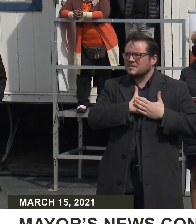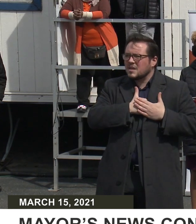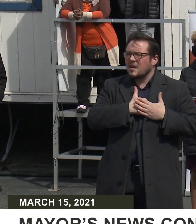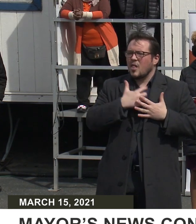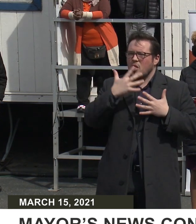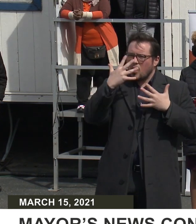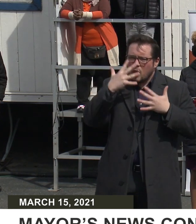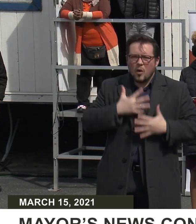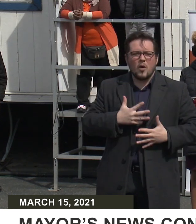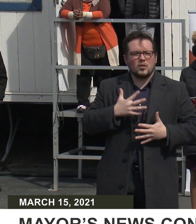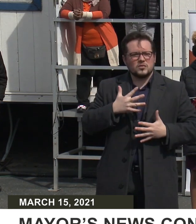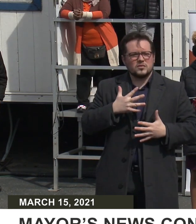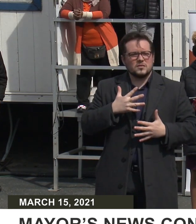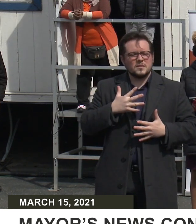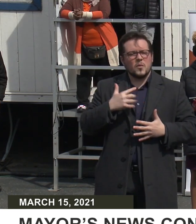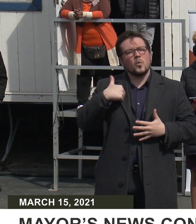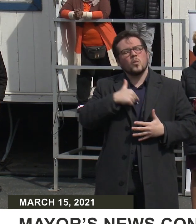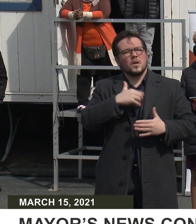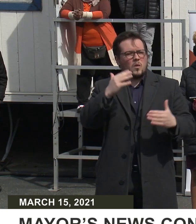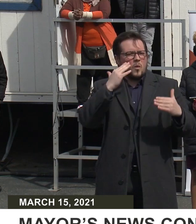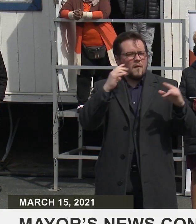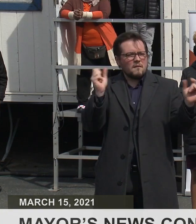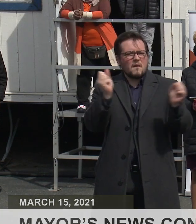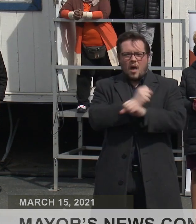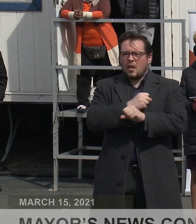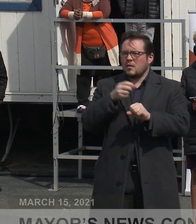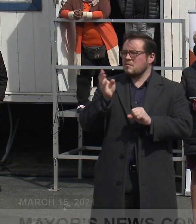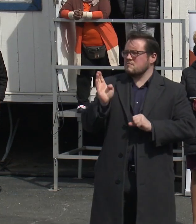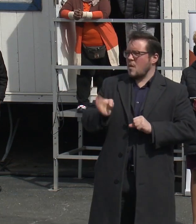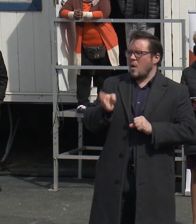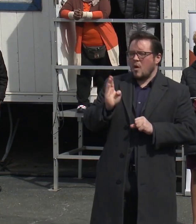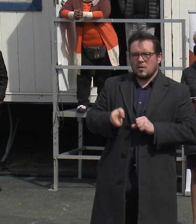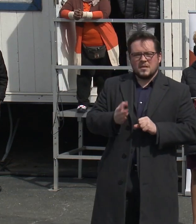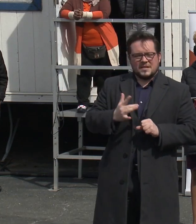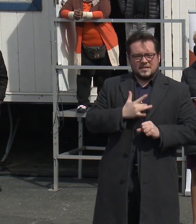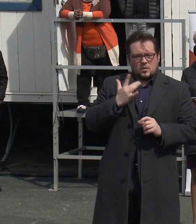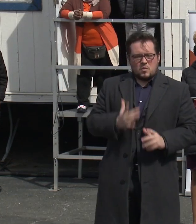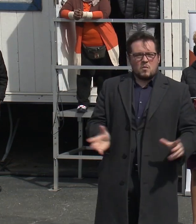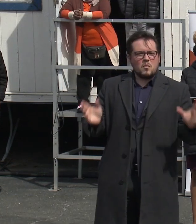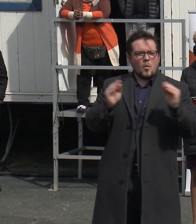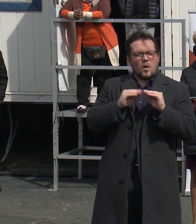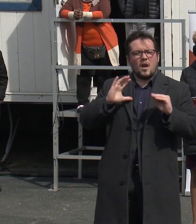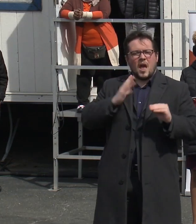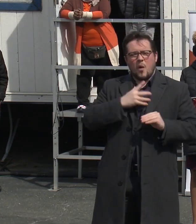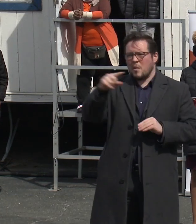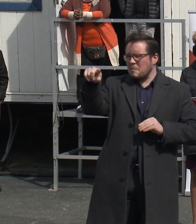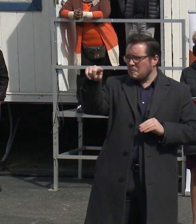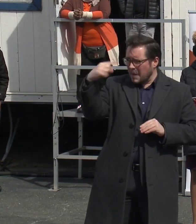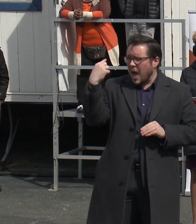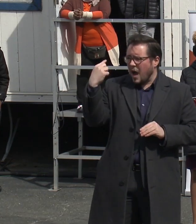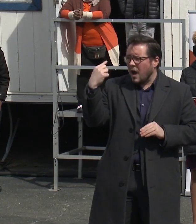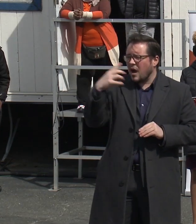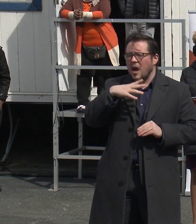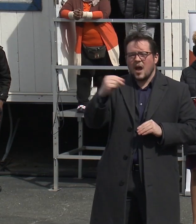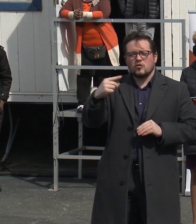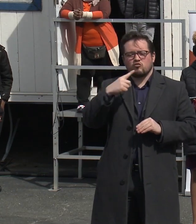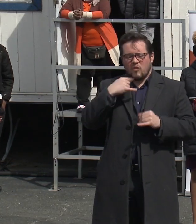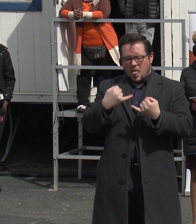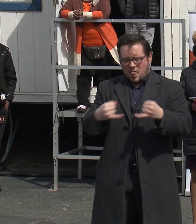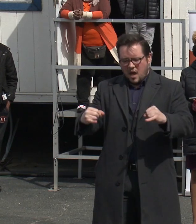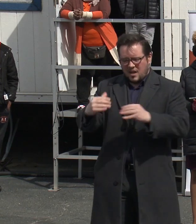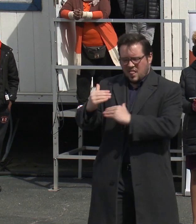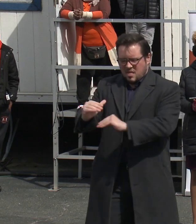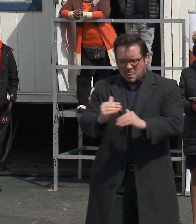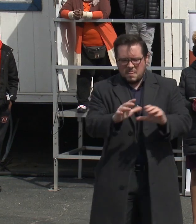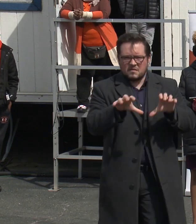know that violence in Baltimore has been disproportionately felt in our city's black and historically redlined neighborhoods.